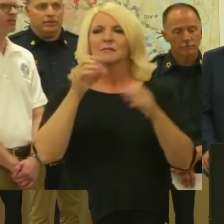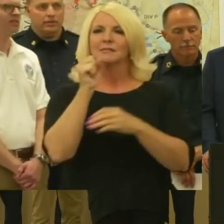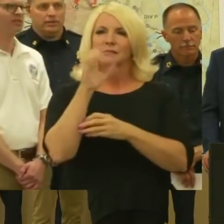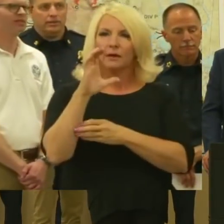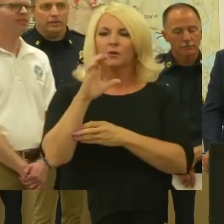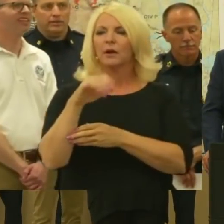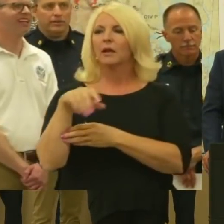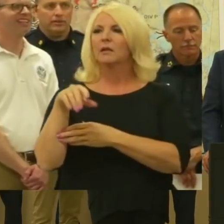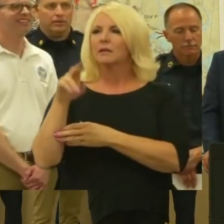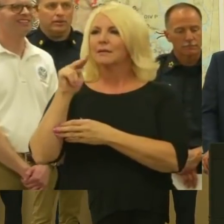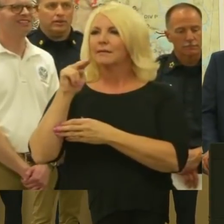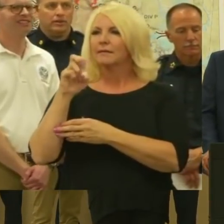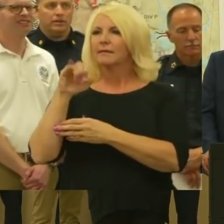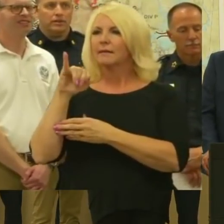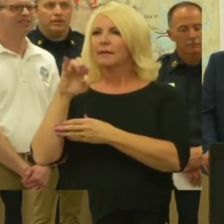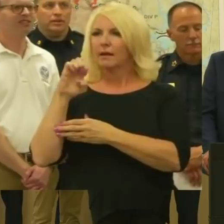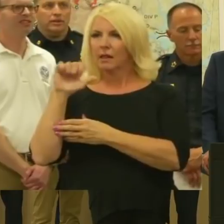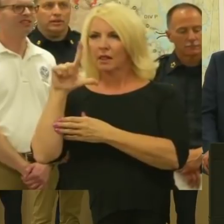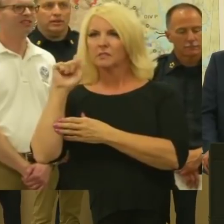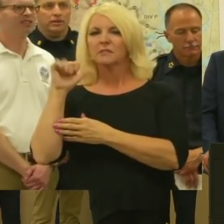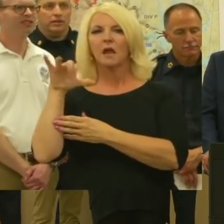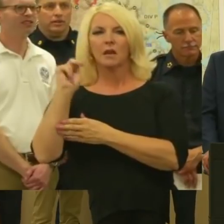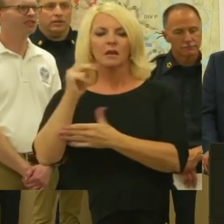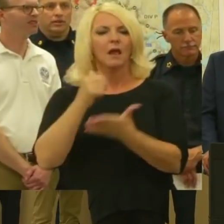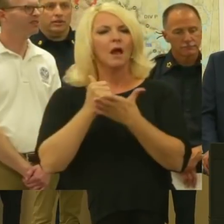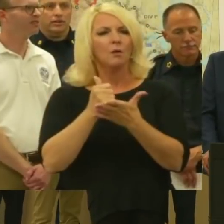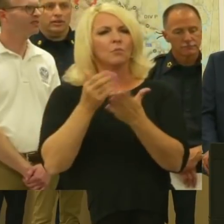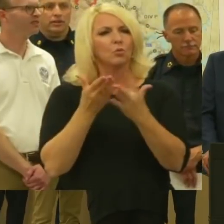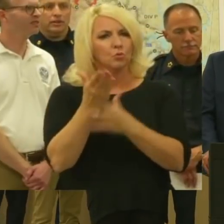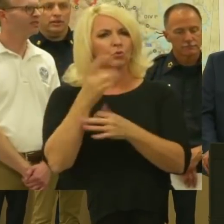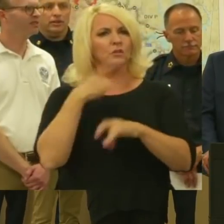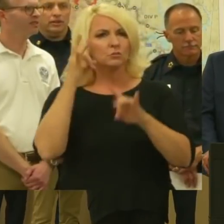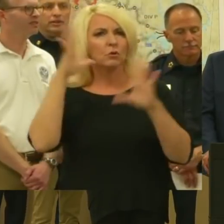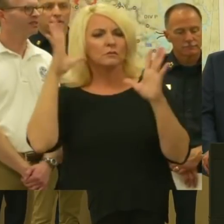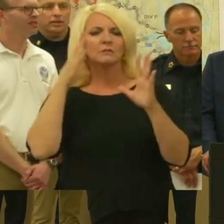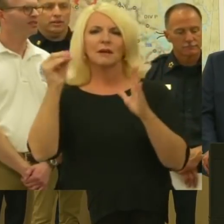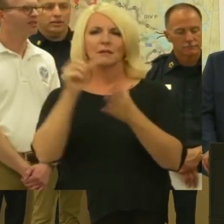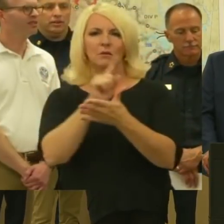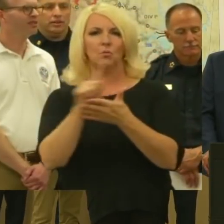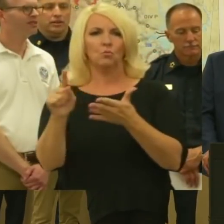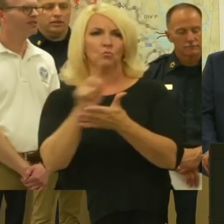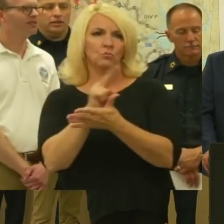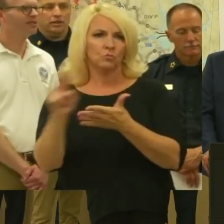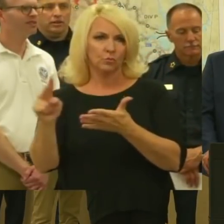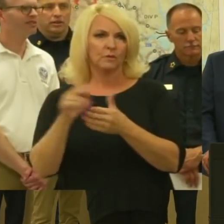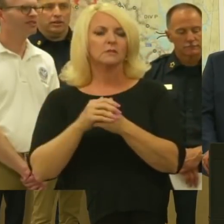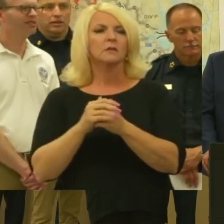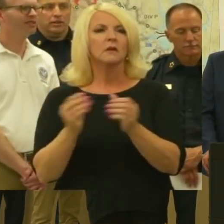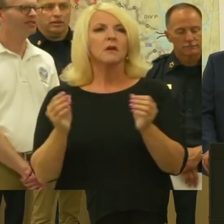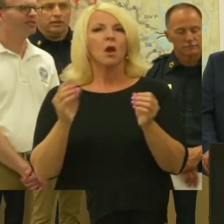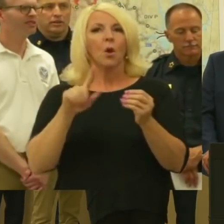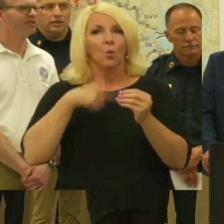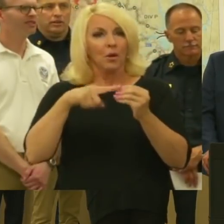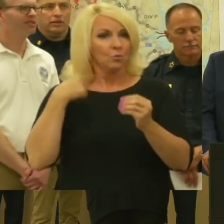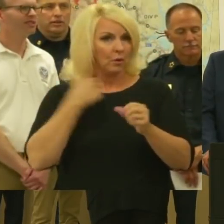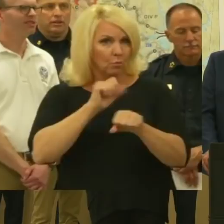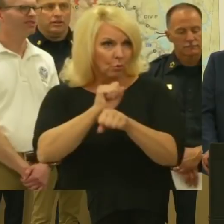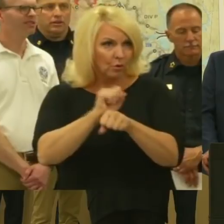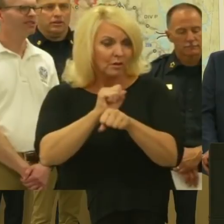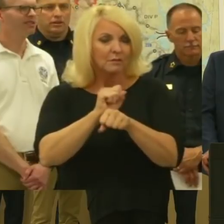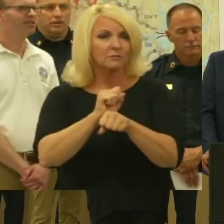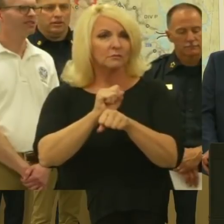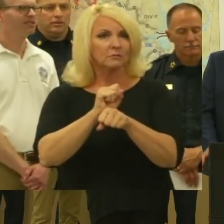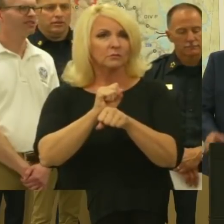today in order to help through this crisis. In the coming weeks, as the fire is extinguished more and more, indeed, we'll have that